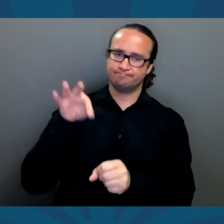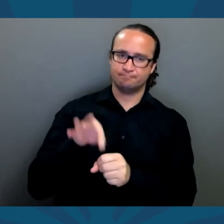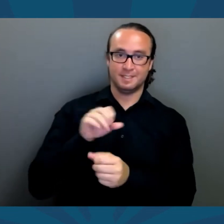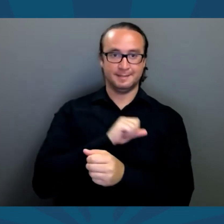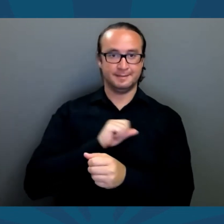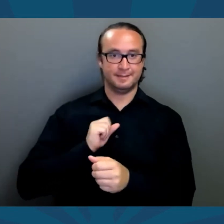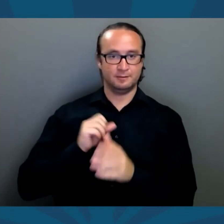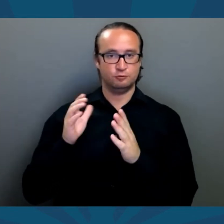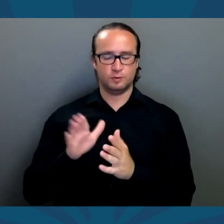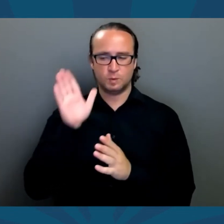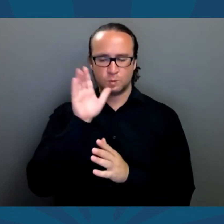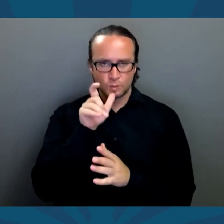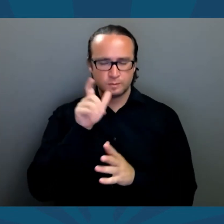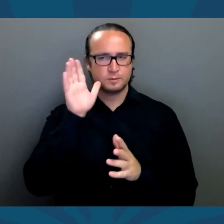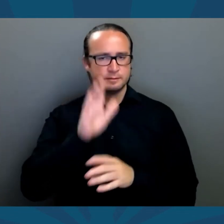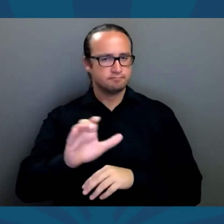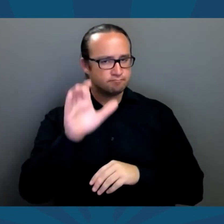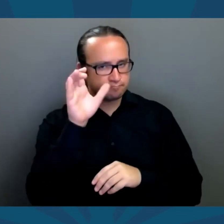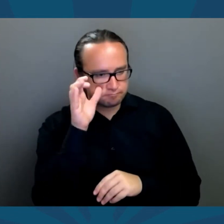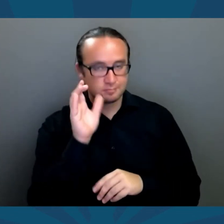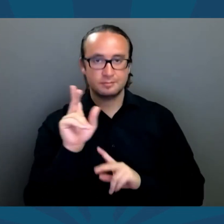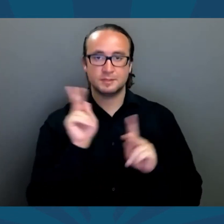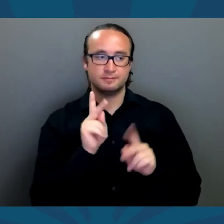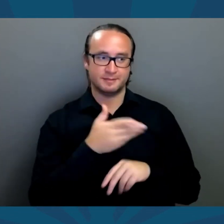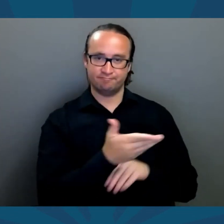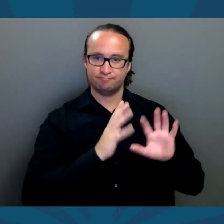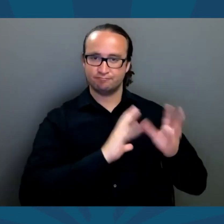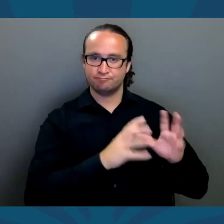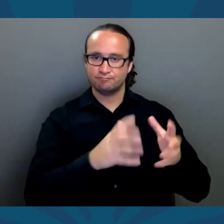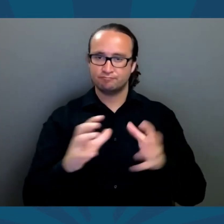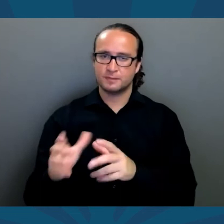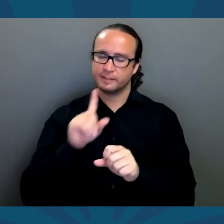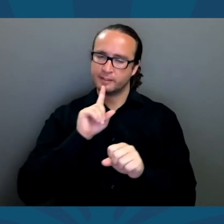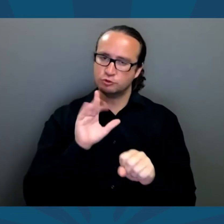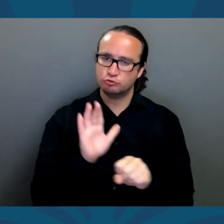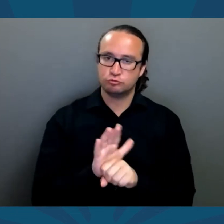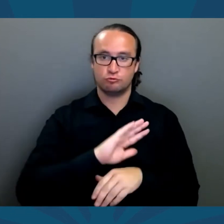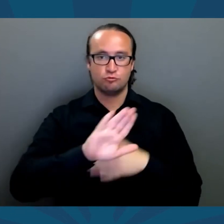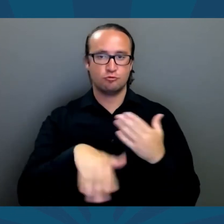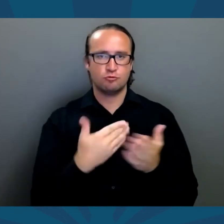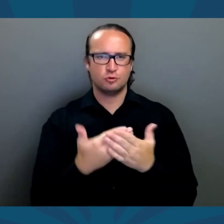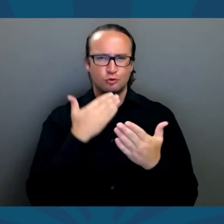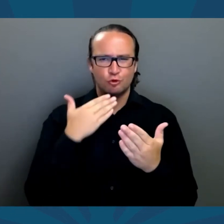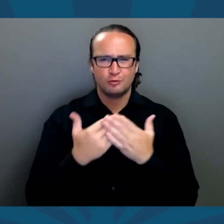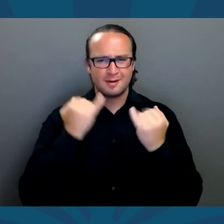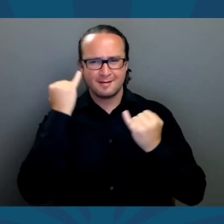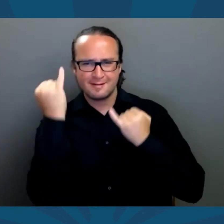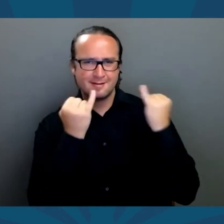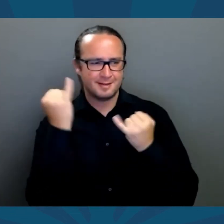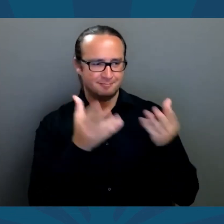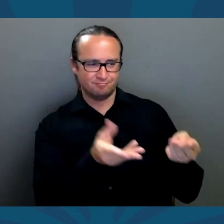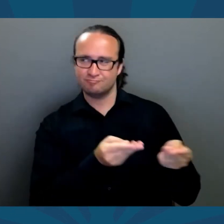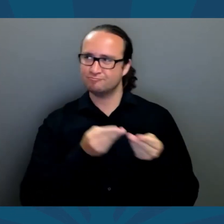needs to elect a senator who will listen to all her constituents, and make sure that all good ideas get heard.